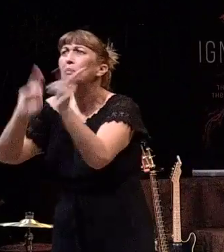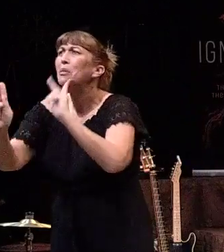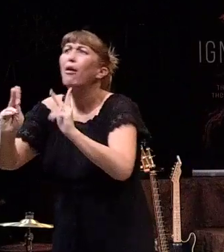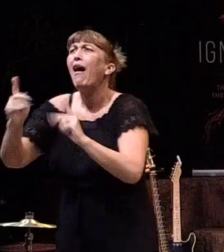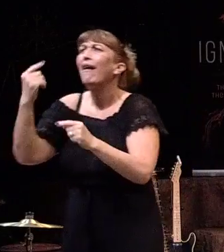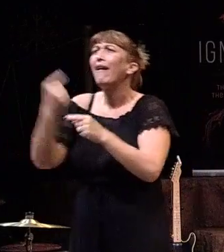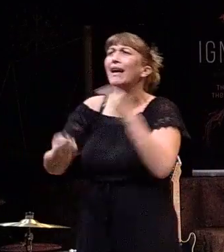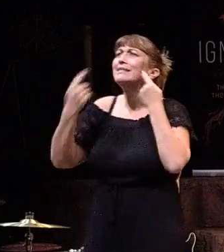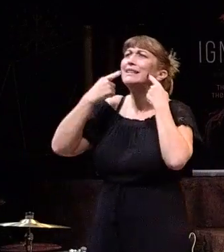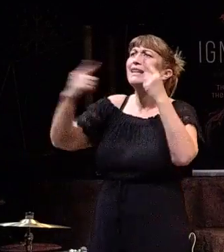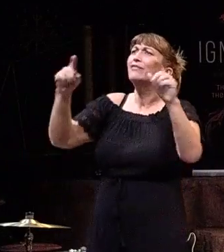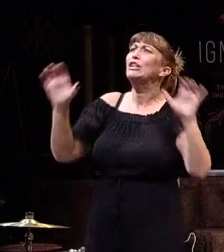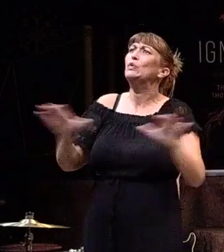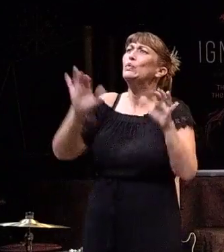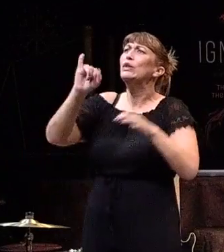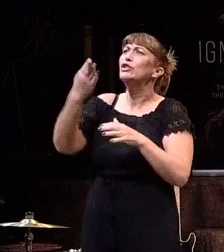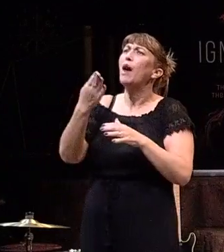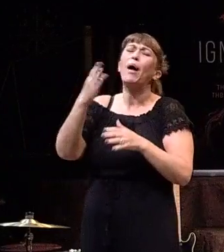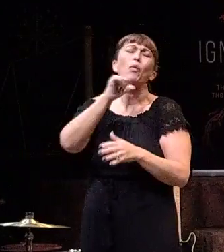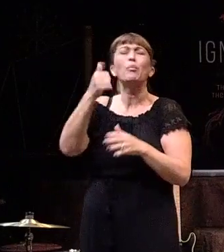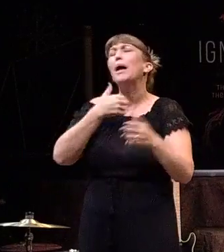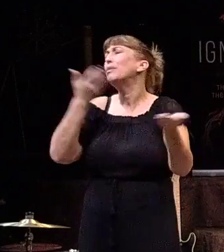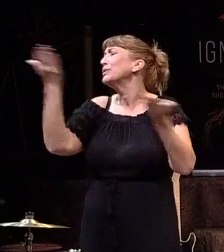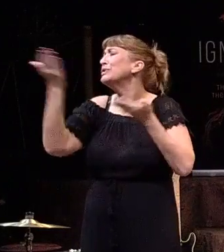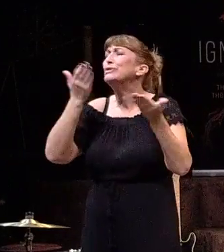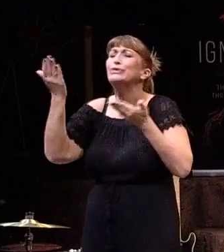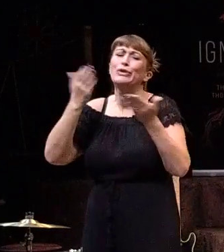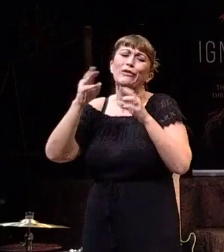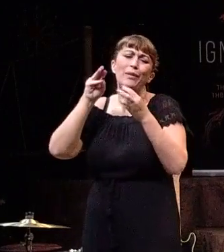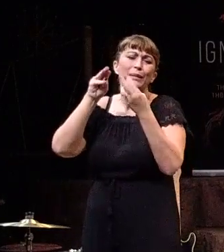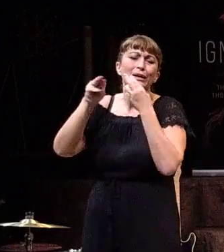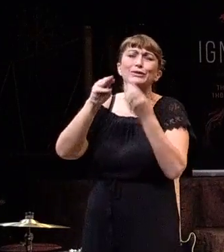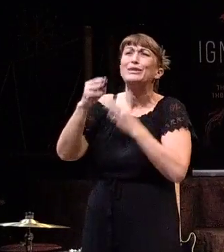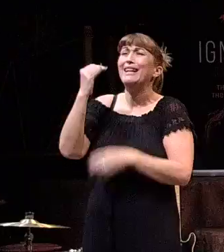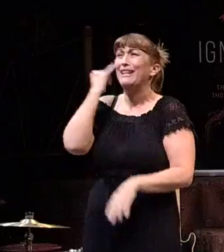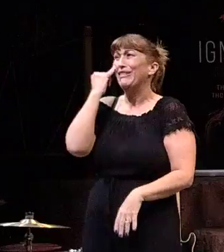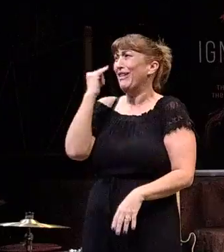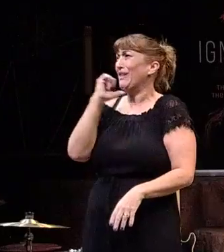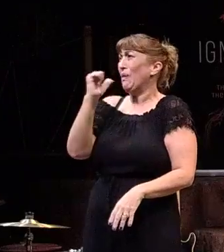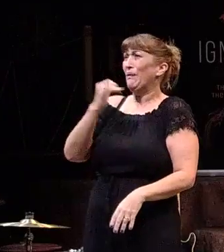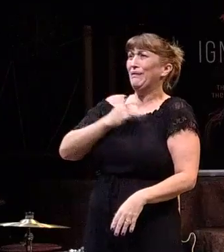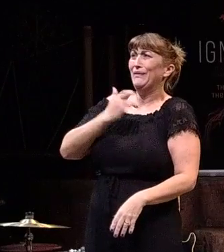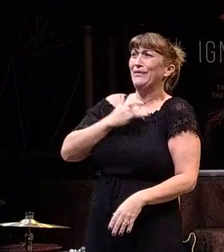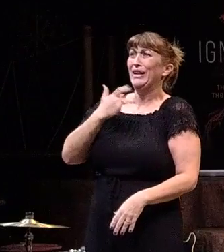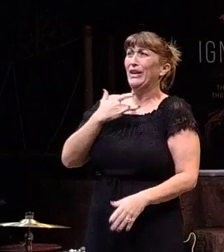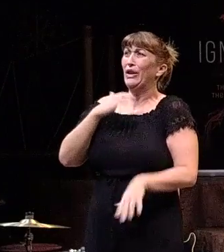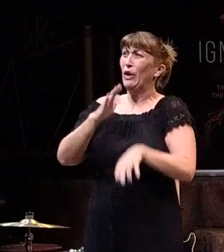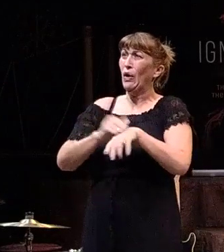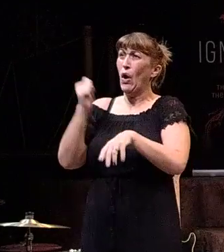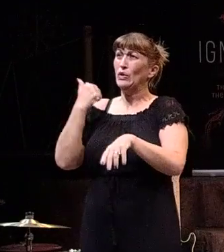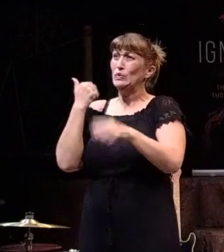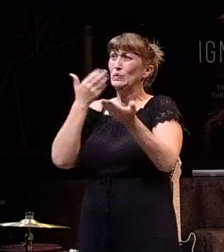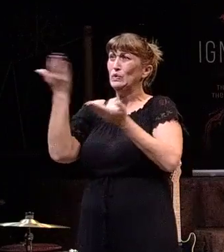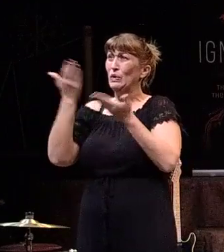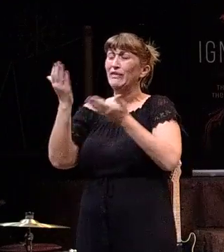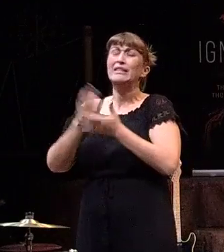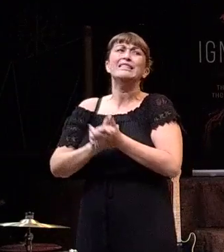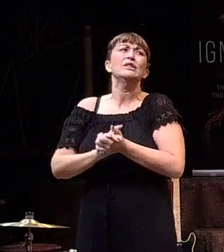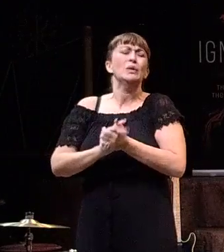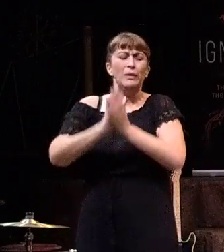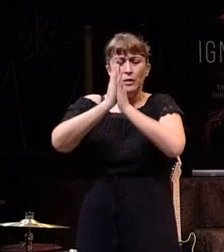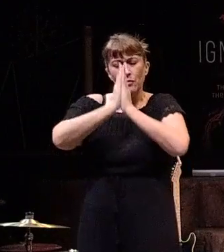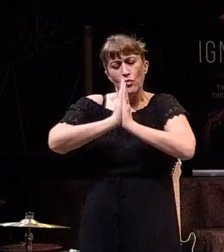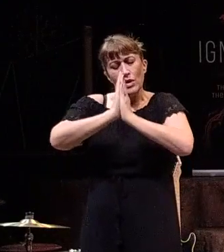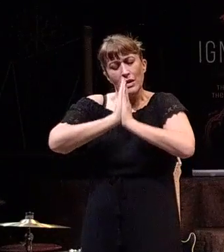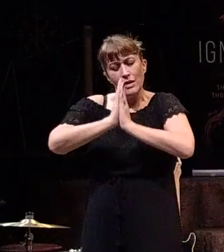job. I'm not going to be able to serve a ministry that I don't feel called to serve. And so we